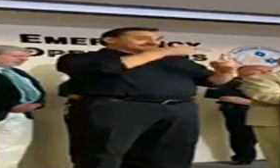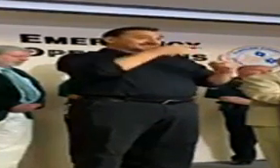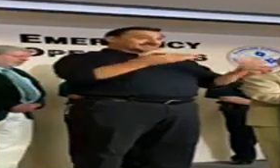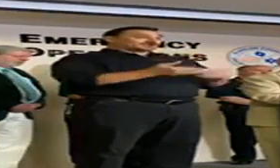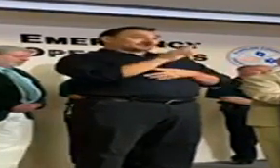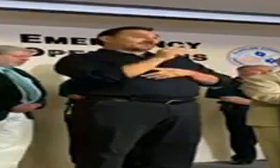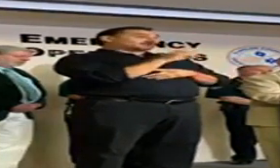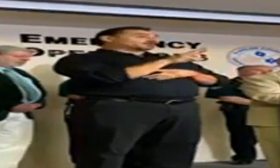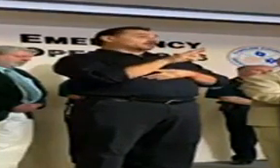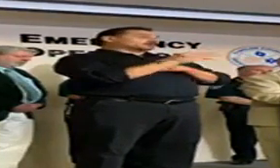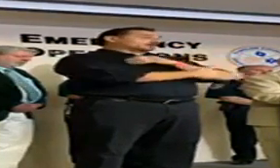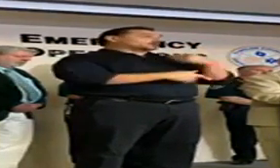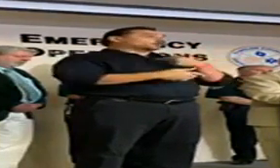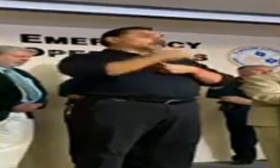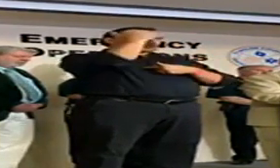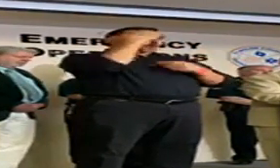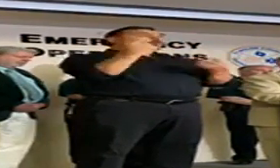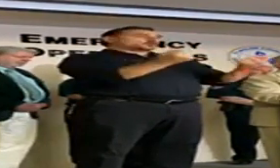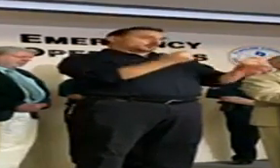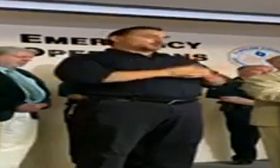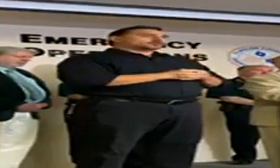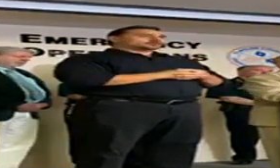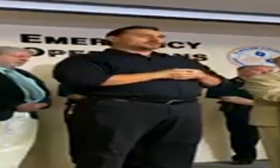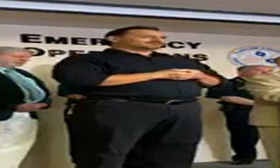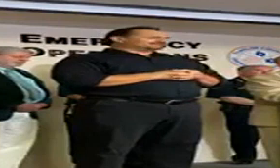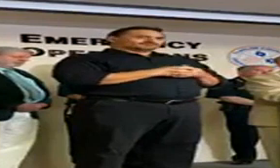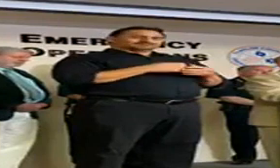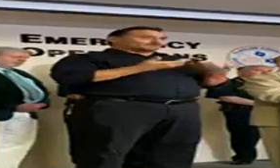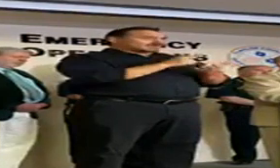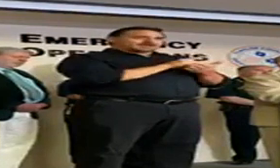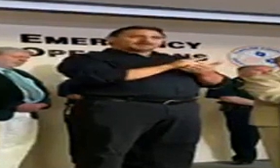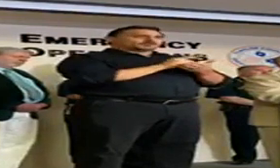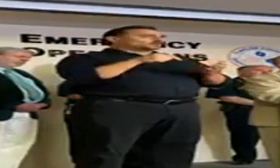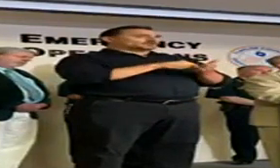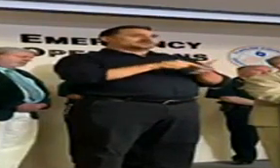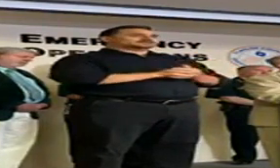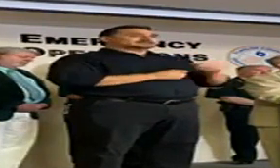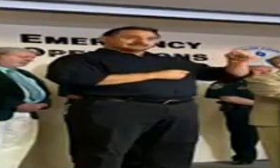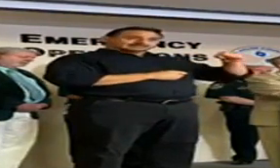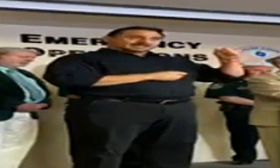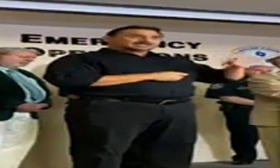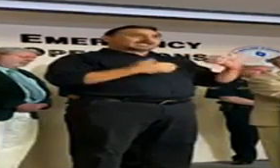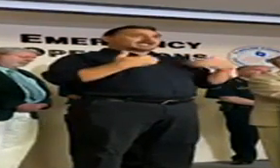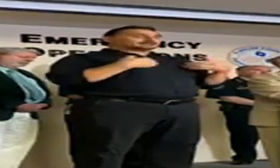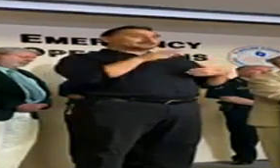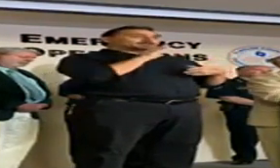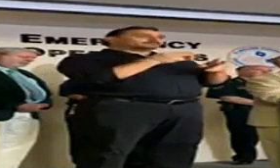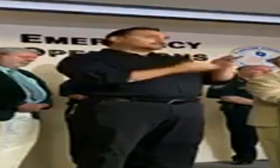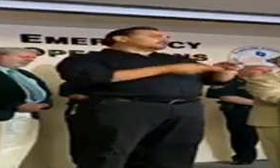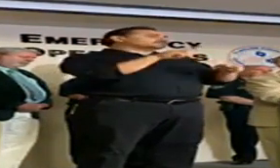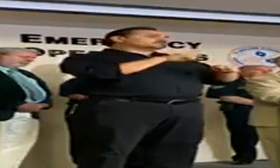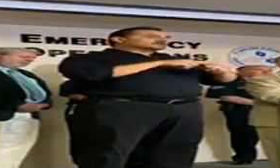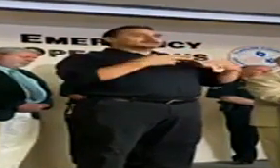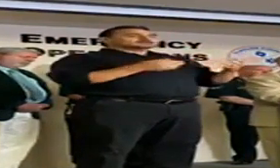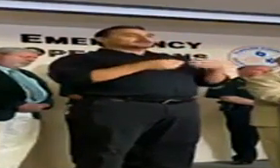Flagler County. We know what to do. We do it on a weekly basis. Yes, there has been an uptick, for example, in